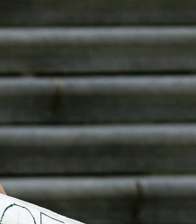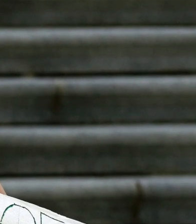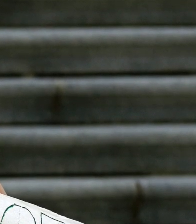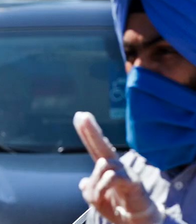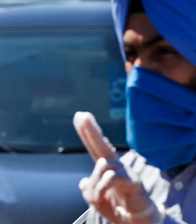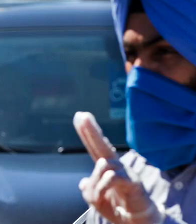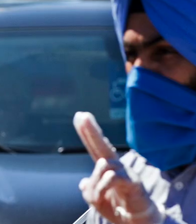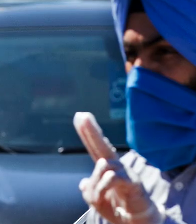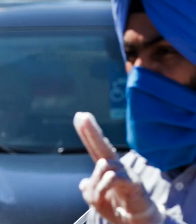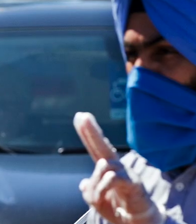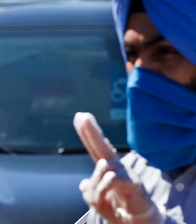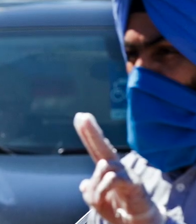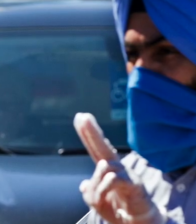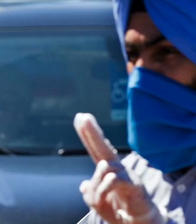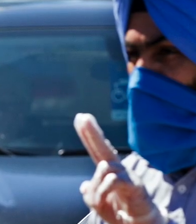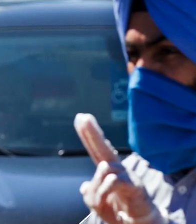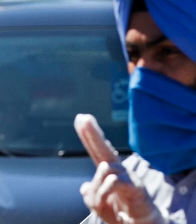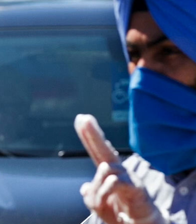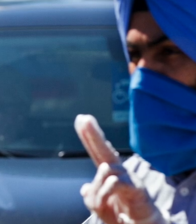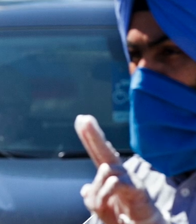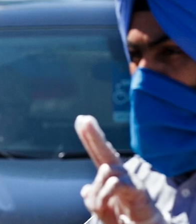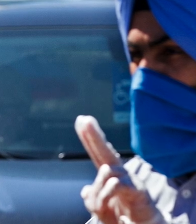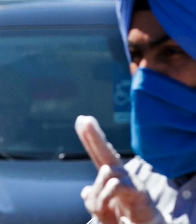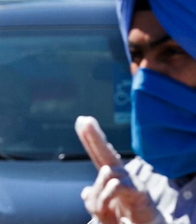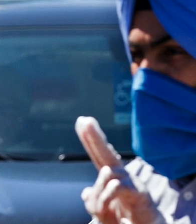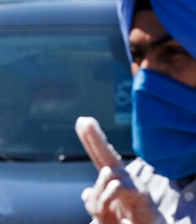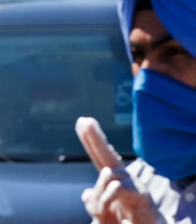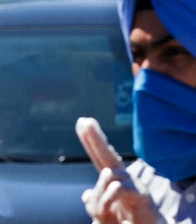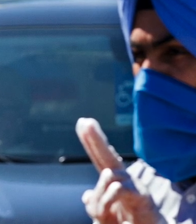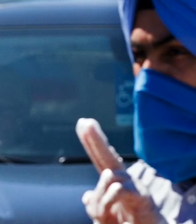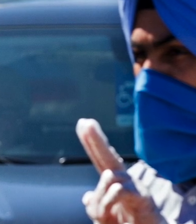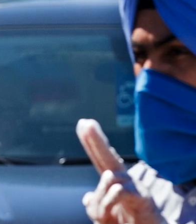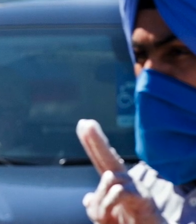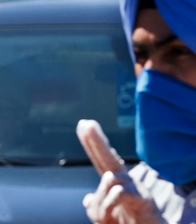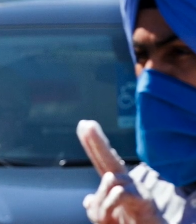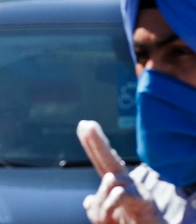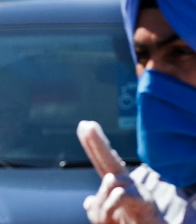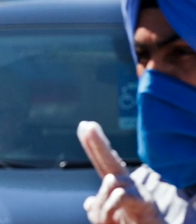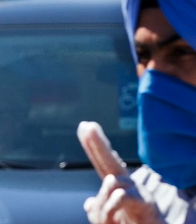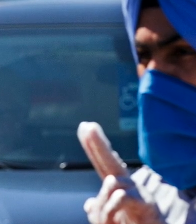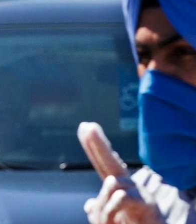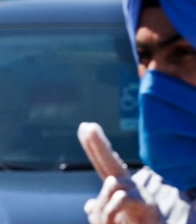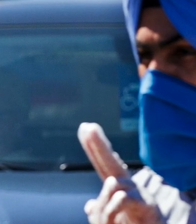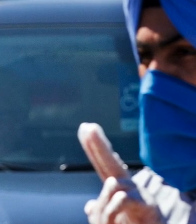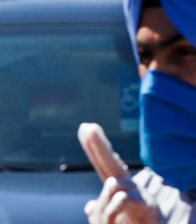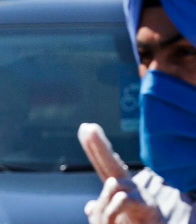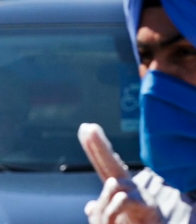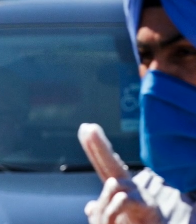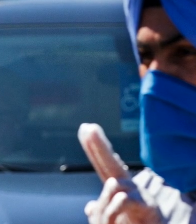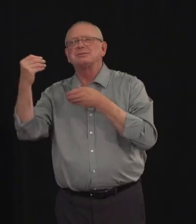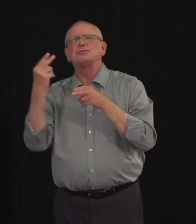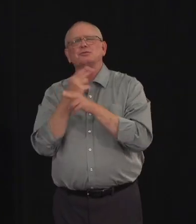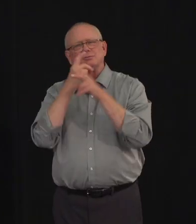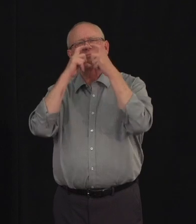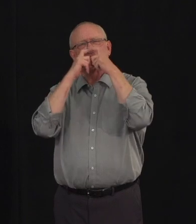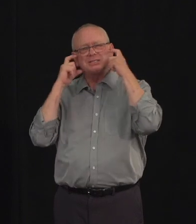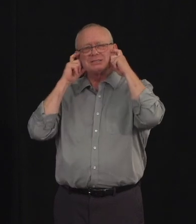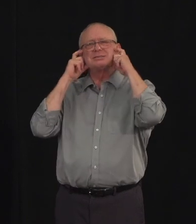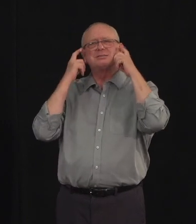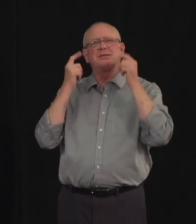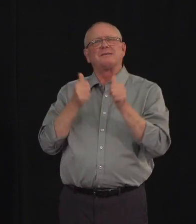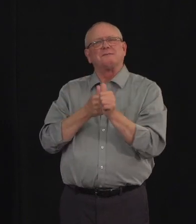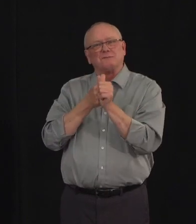or wearing masks while out in public. Diligently following the public health measures in place means that you are being